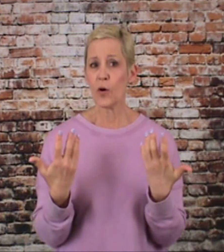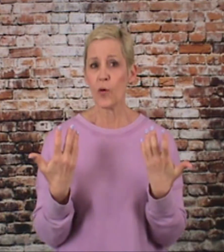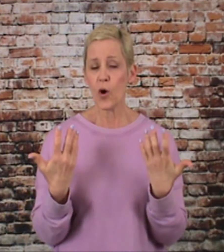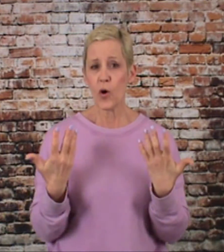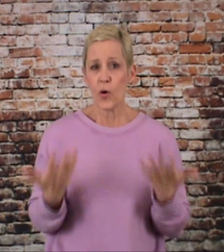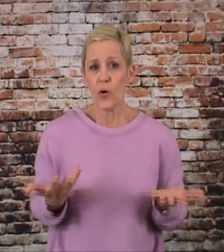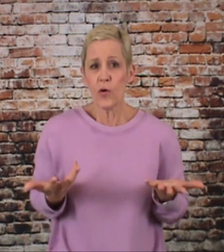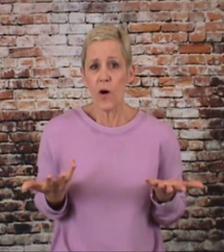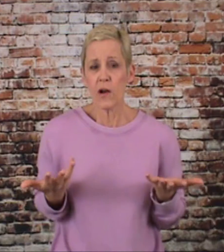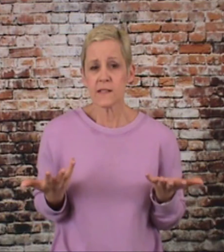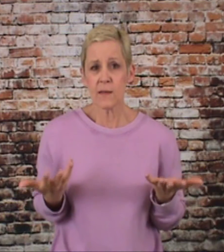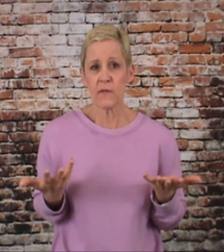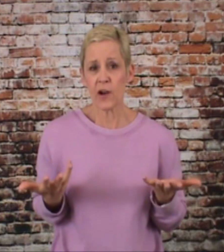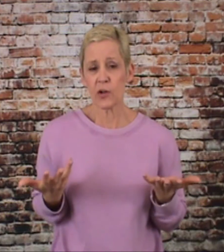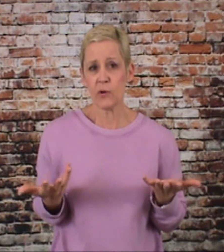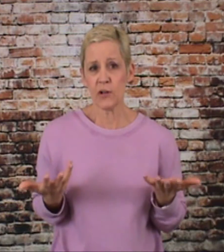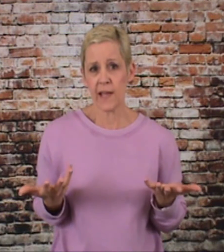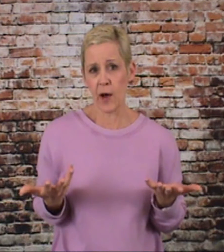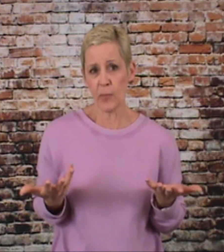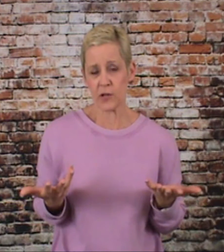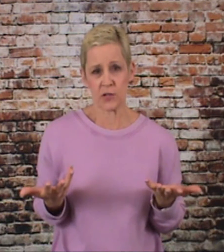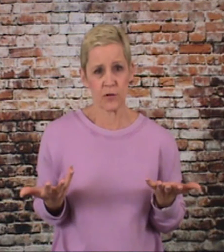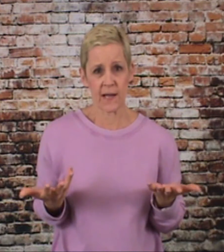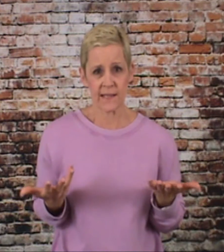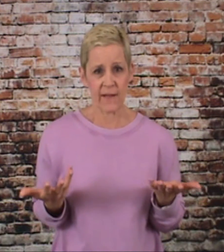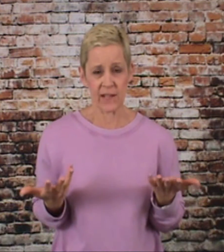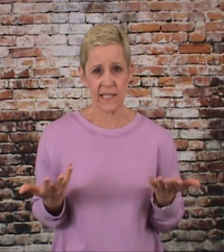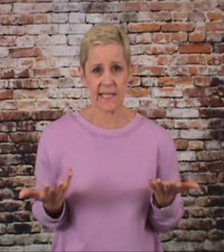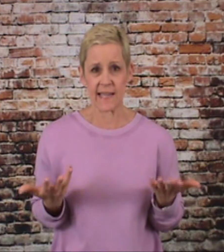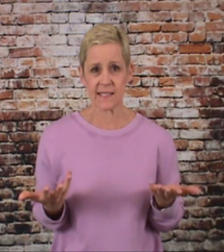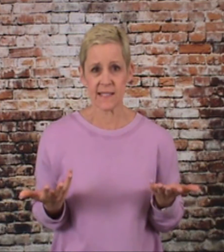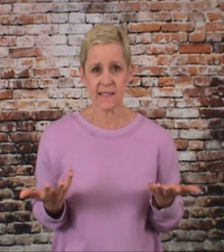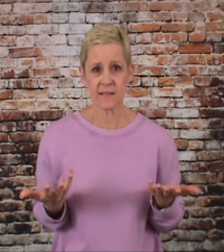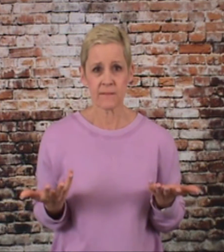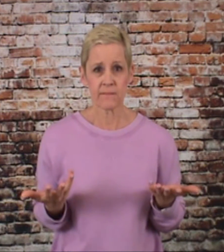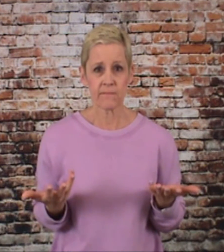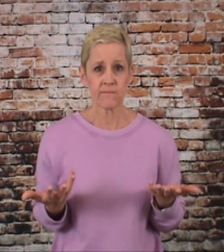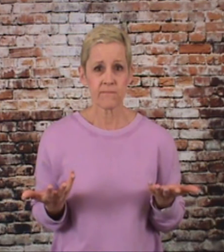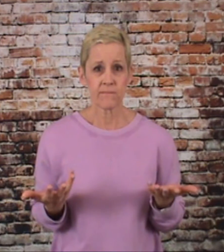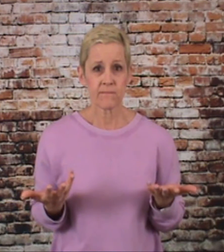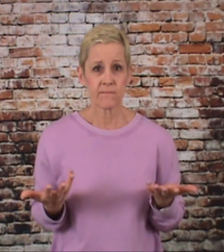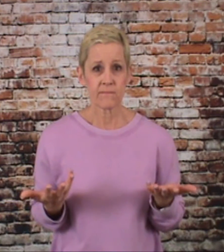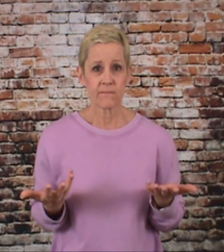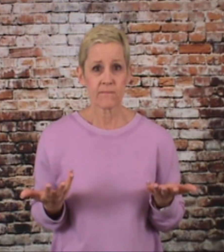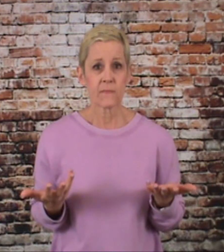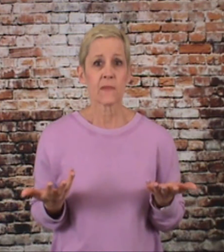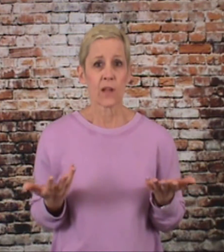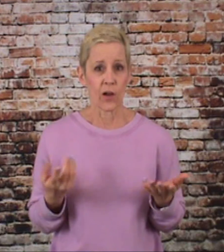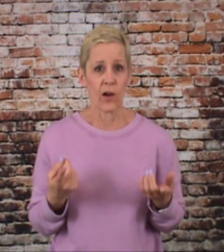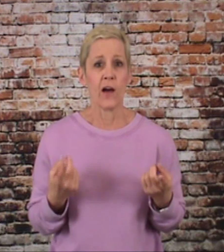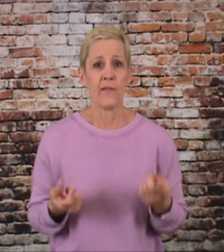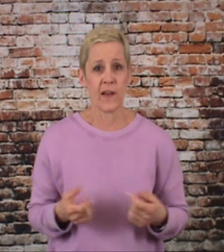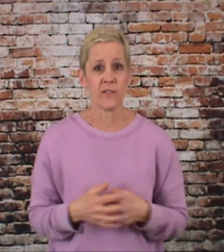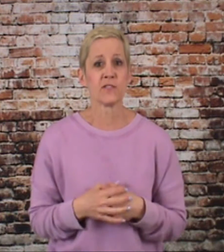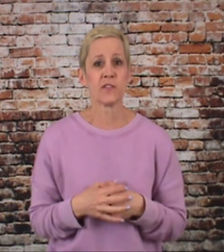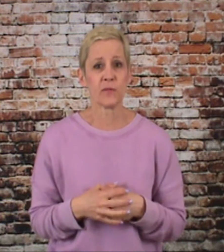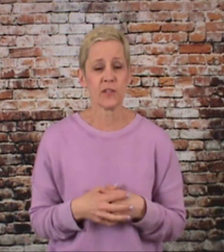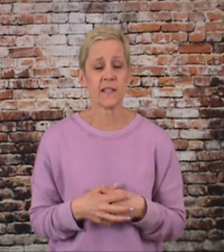who are some of our community helpers do you guys have any guesses those are some good